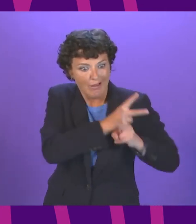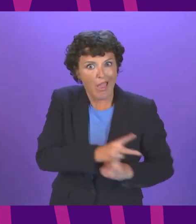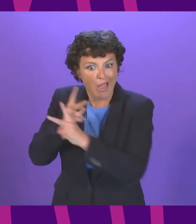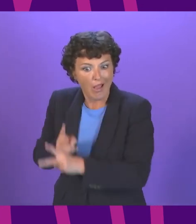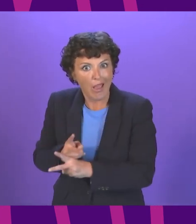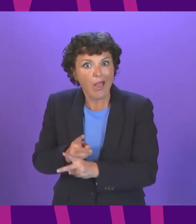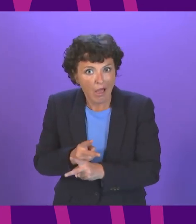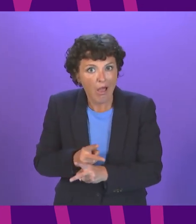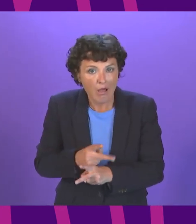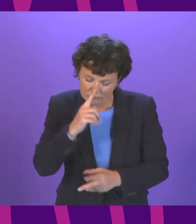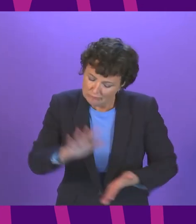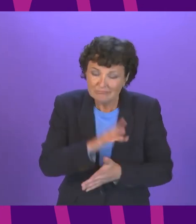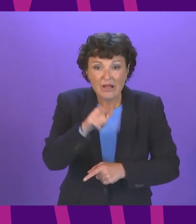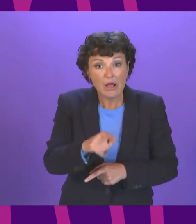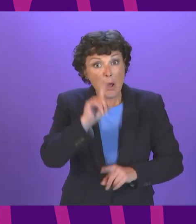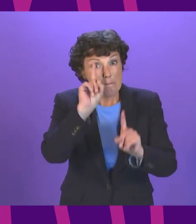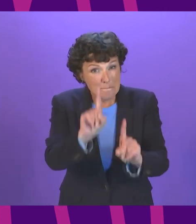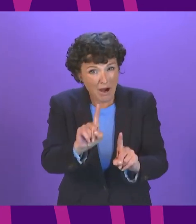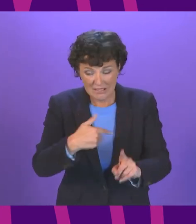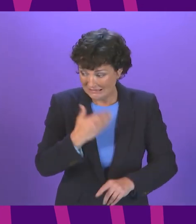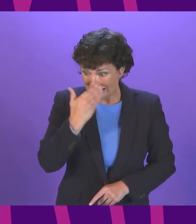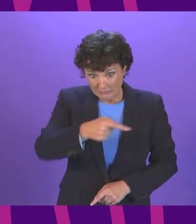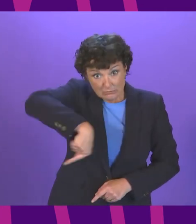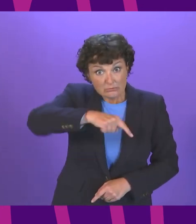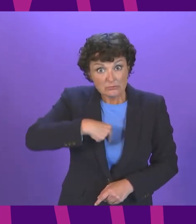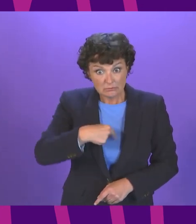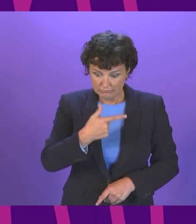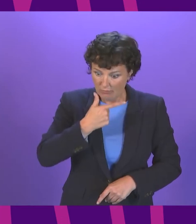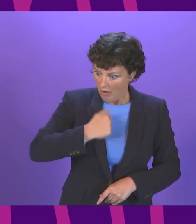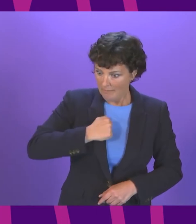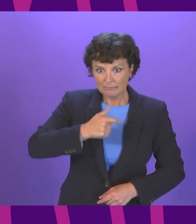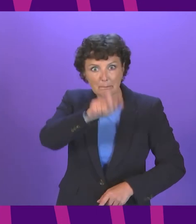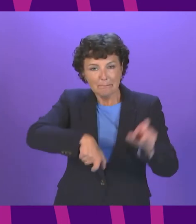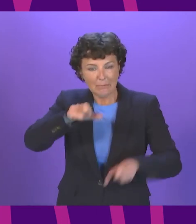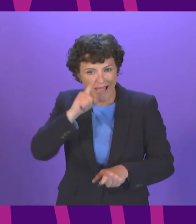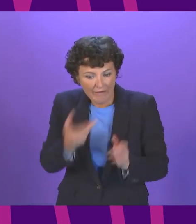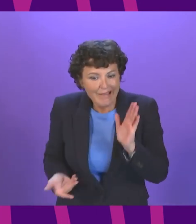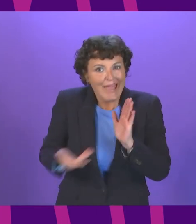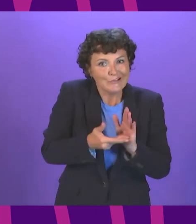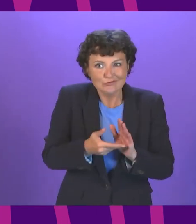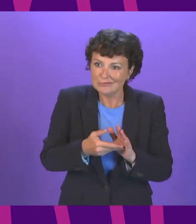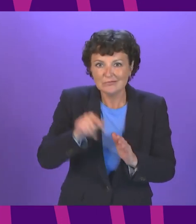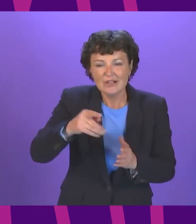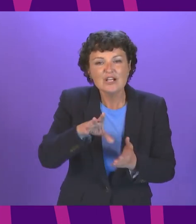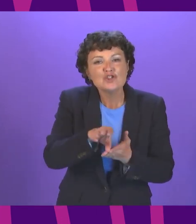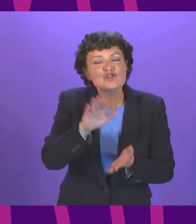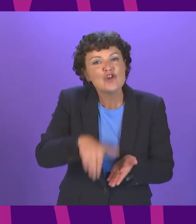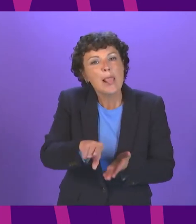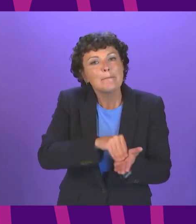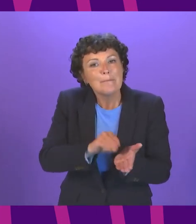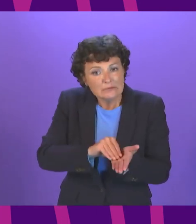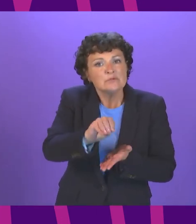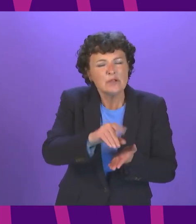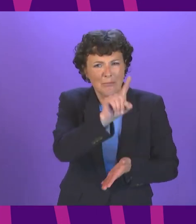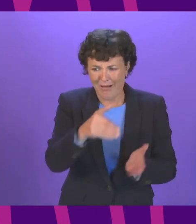payment but are now set to be hit by the universal credit set to be imposed by the Tories and supported by the benches